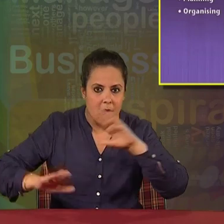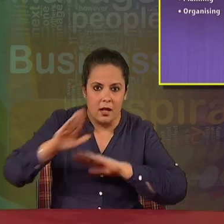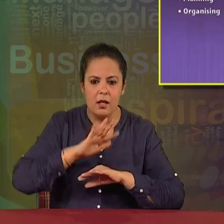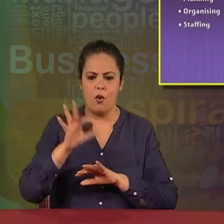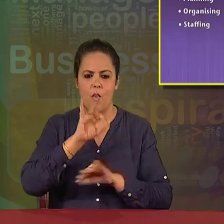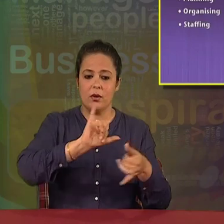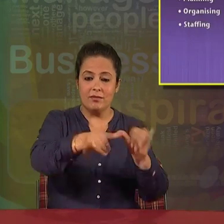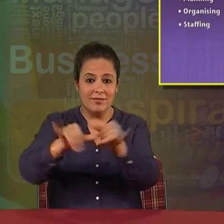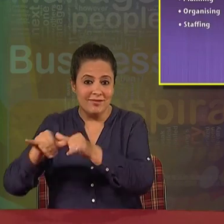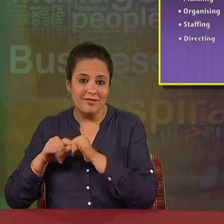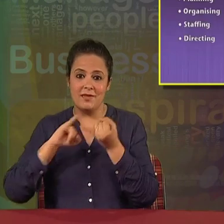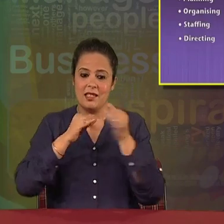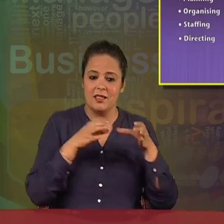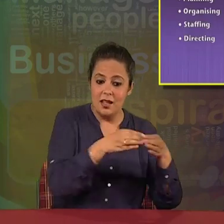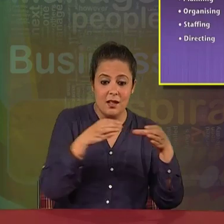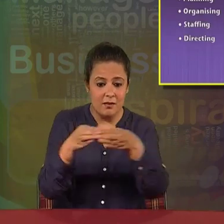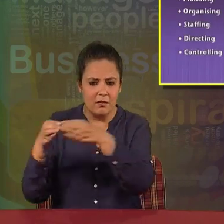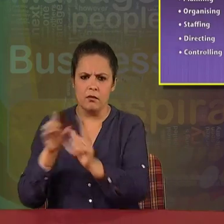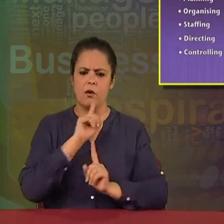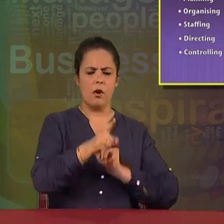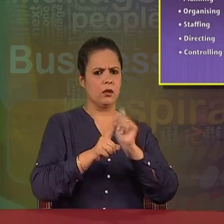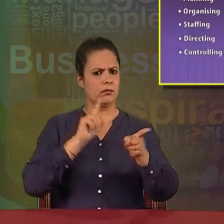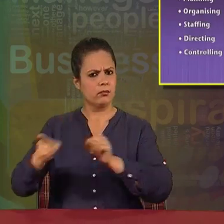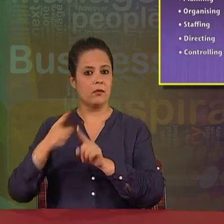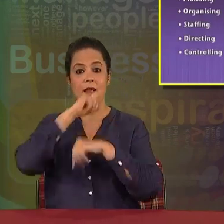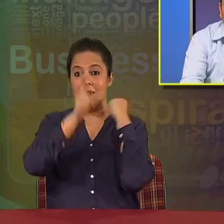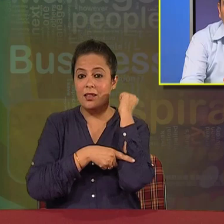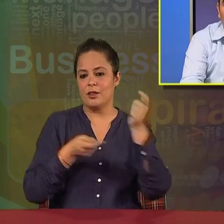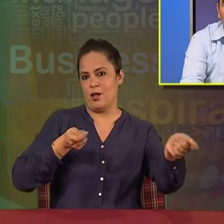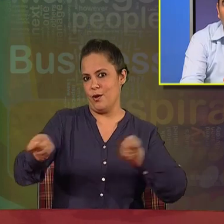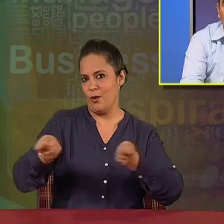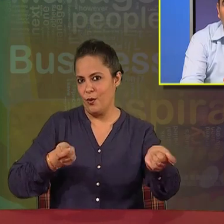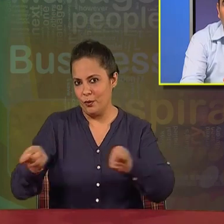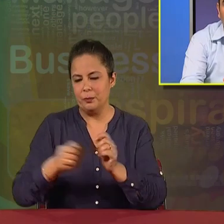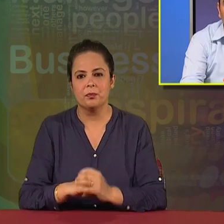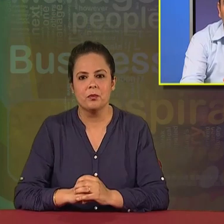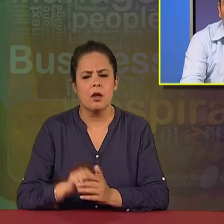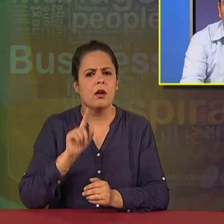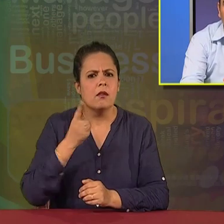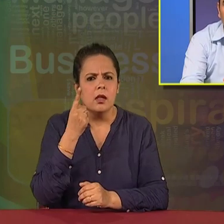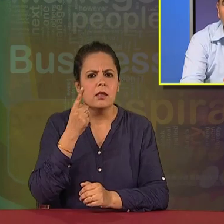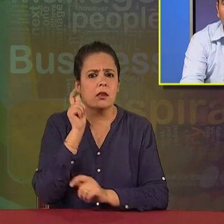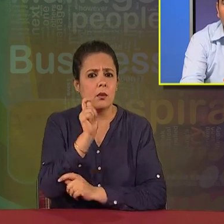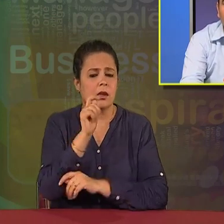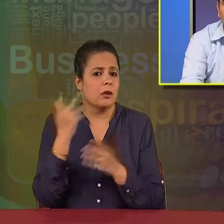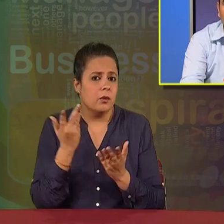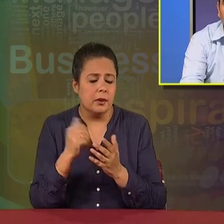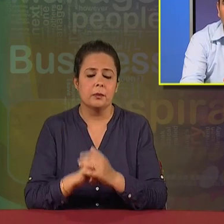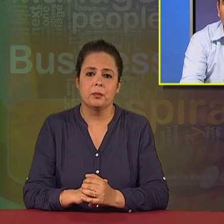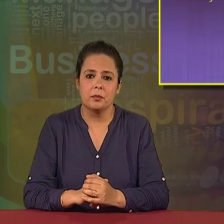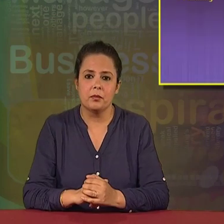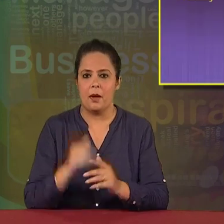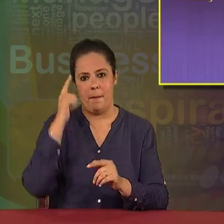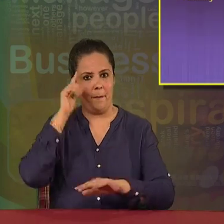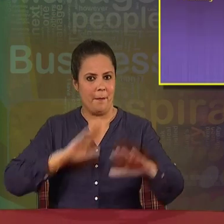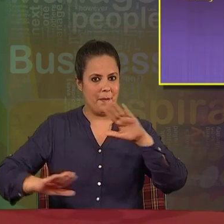organizing, staffing, directing, and controlling. Now, the first function performed by the management